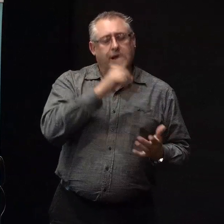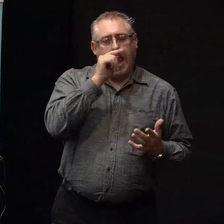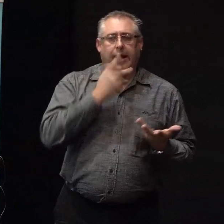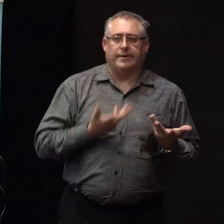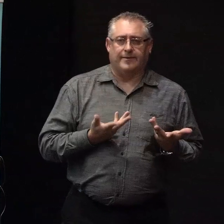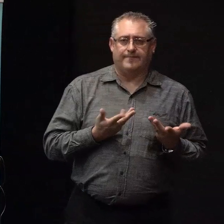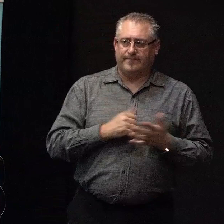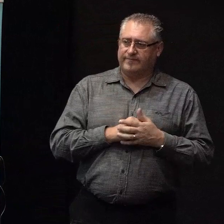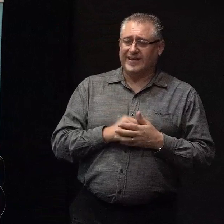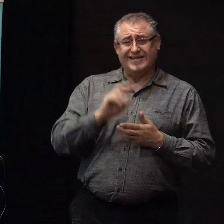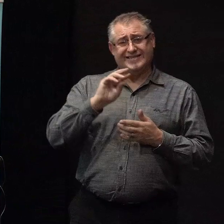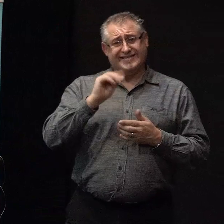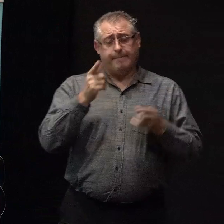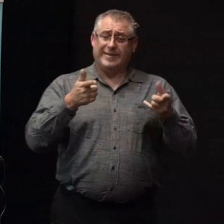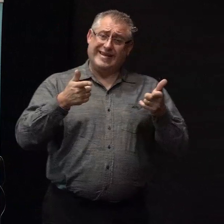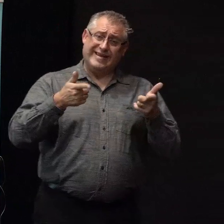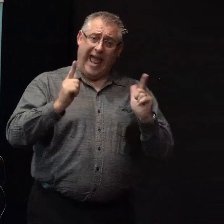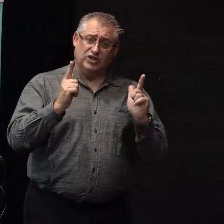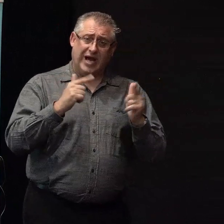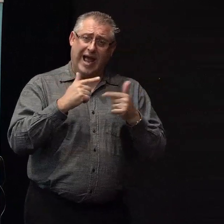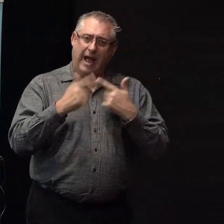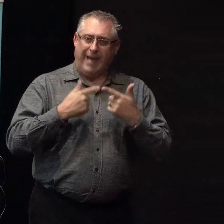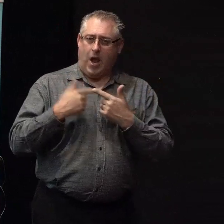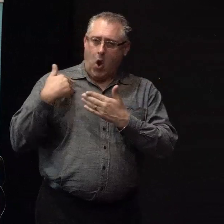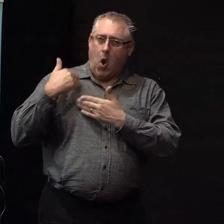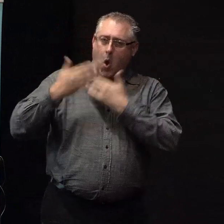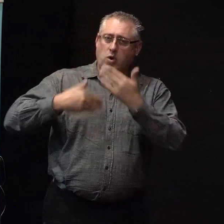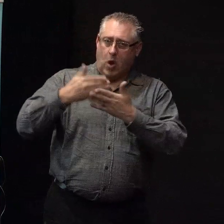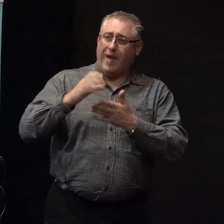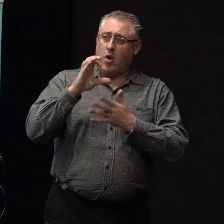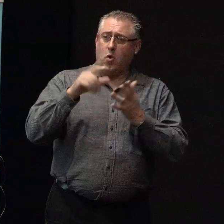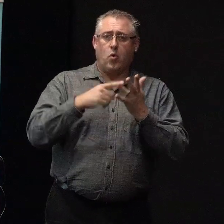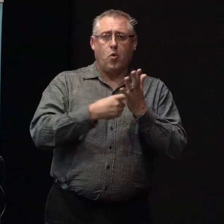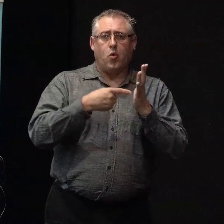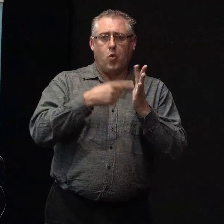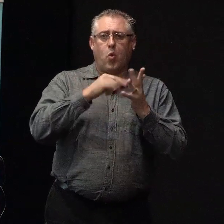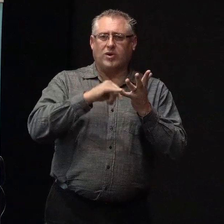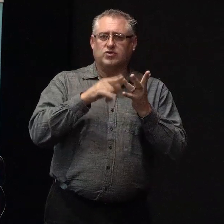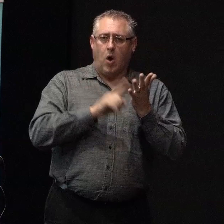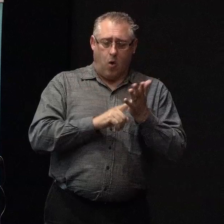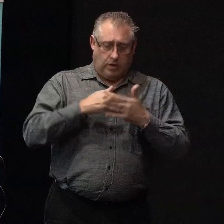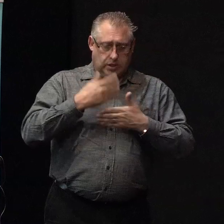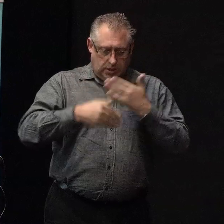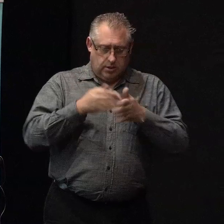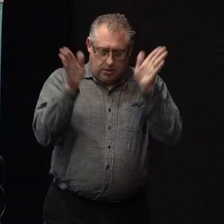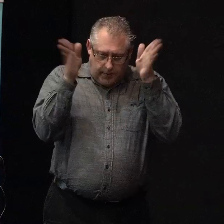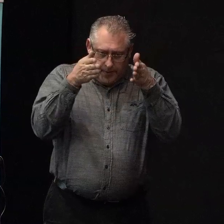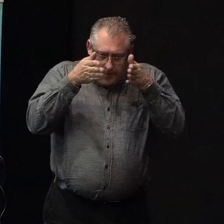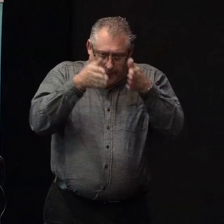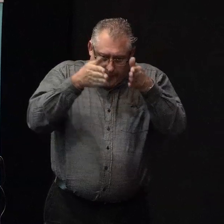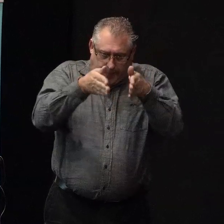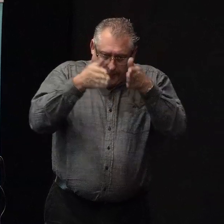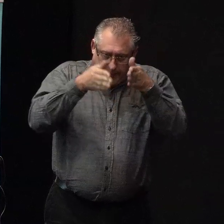Some of the dangers, really, about, you having this ongoing cortisol where we just keep going one foot in front of the other, focusing with our blinkers on